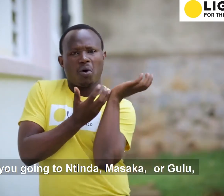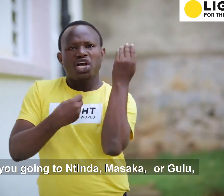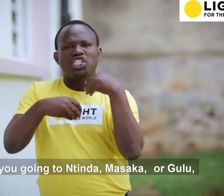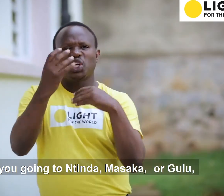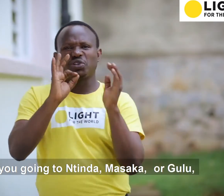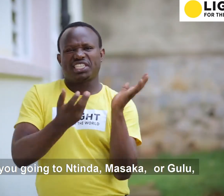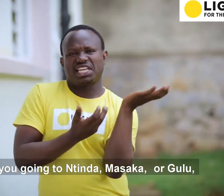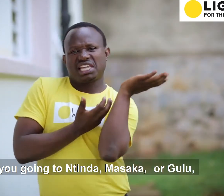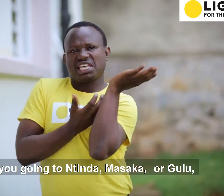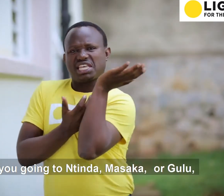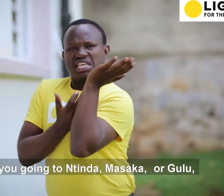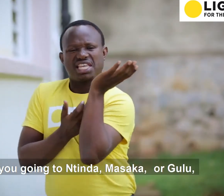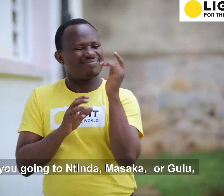Ntinda, Masaka o Gulu?